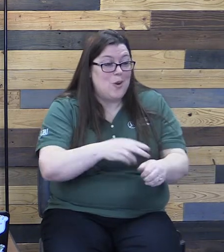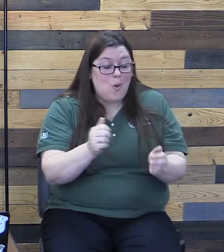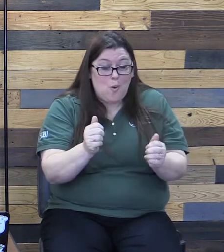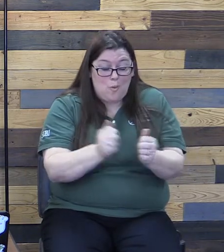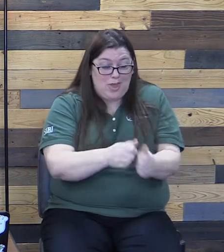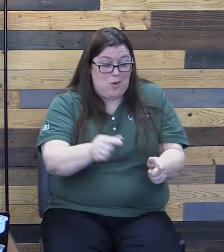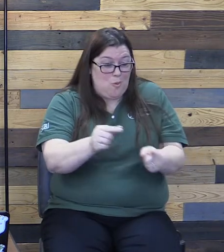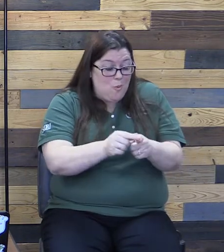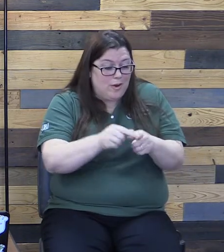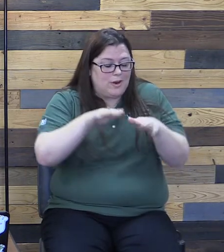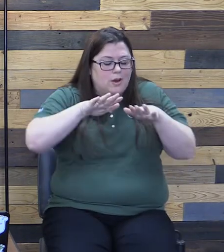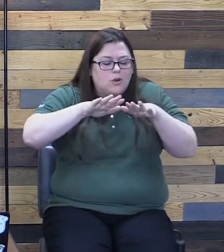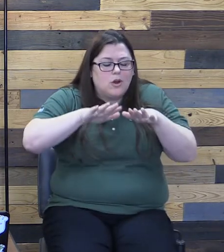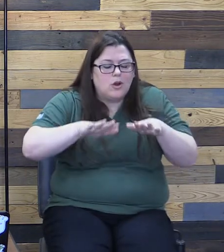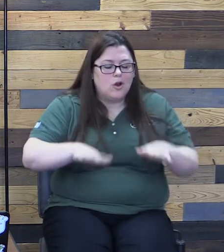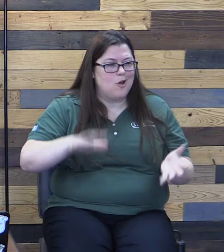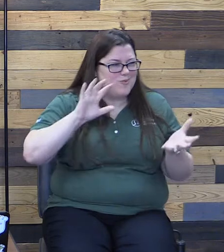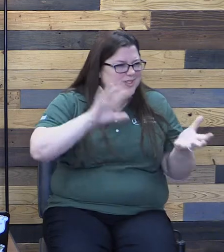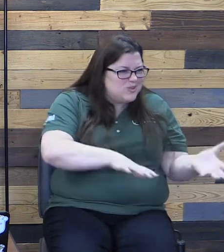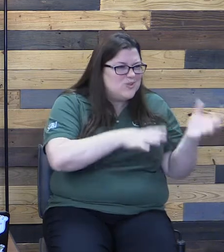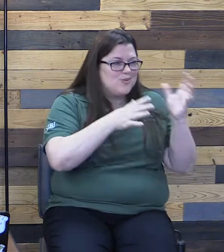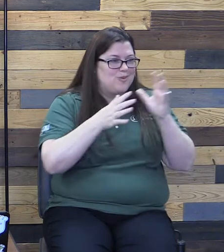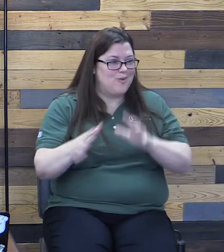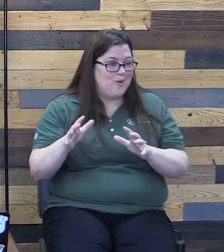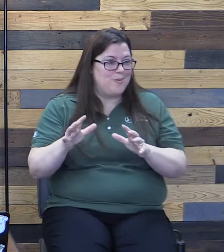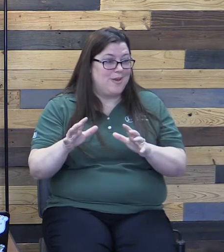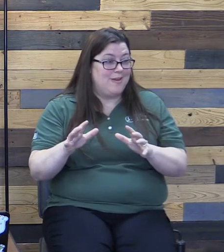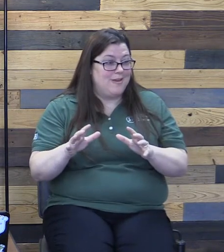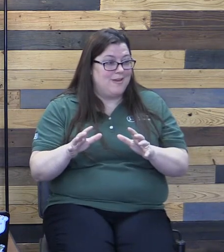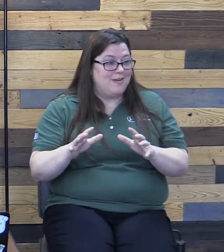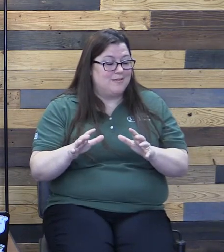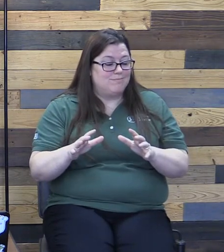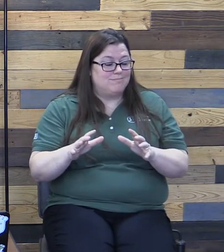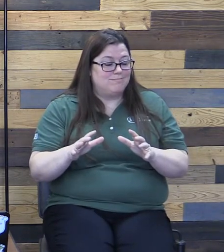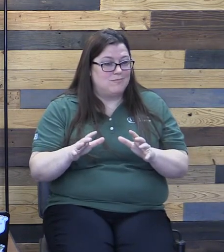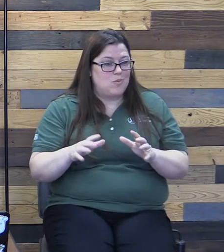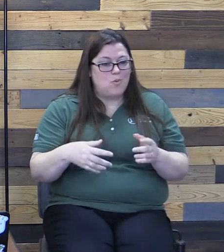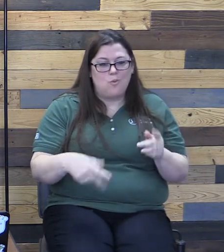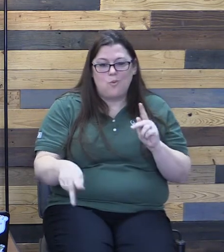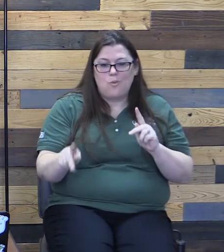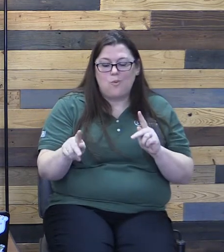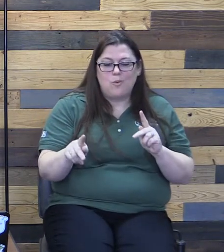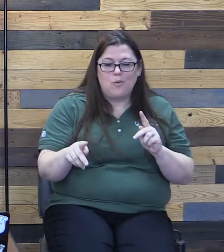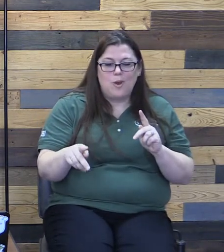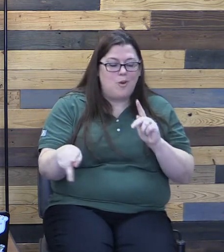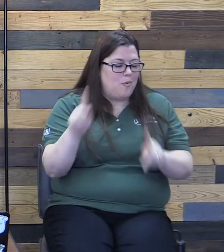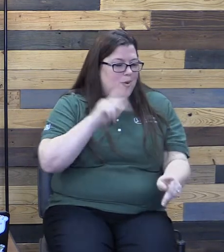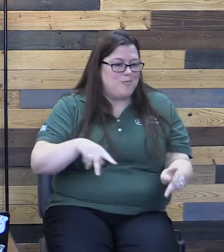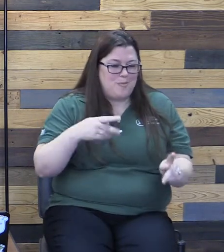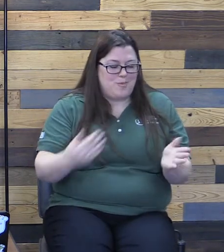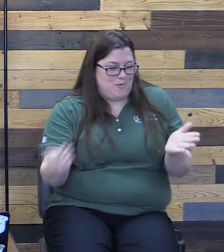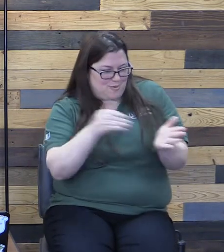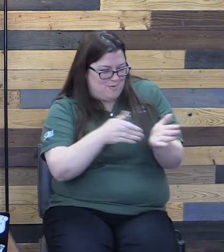storm. When he was confronted by people, he was humble about it.